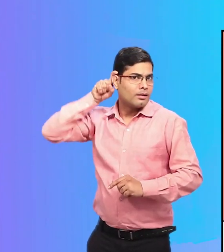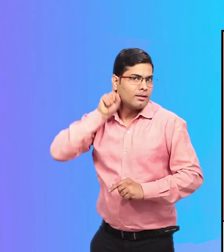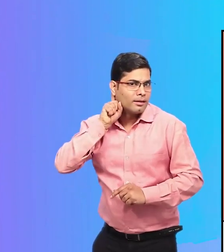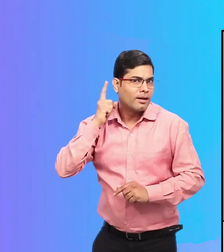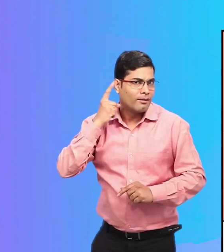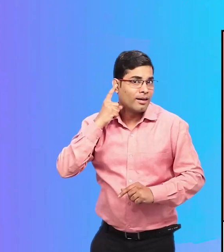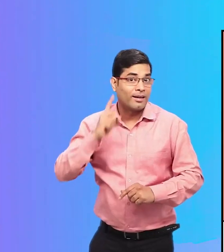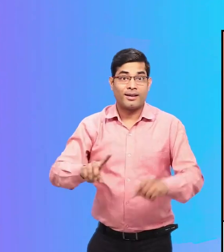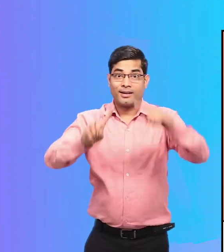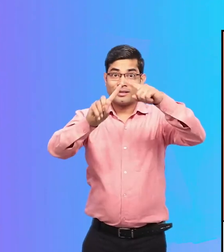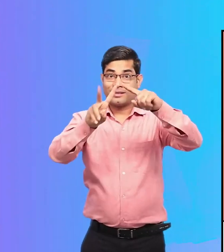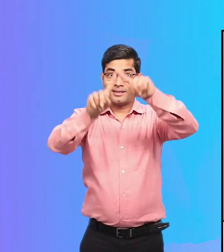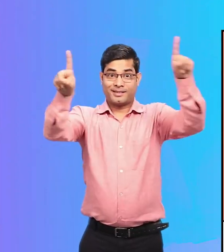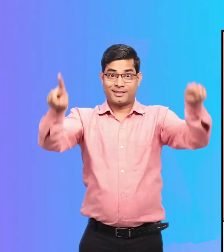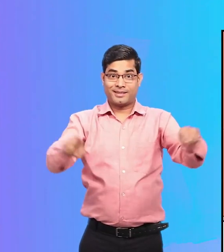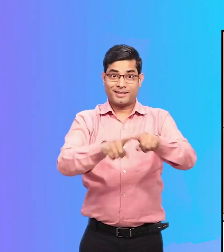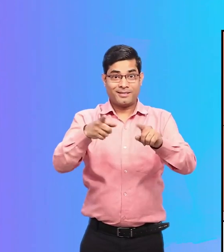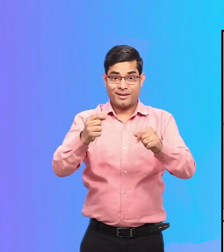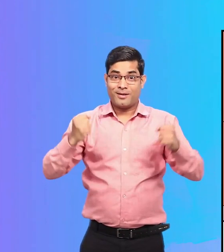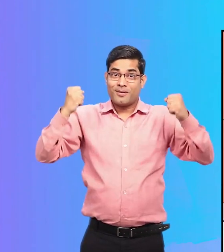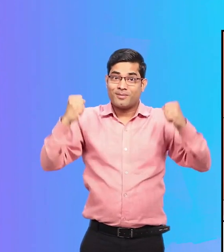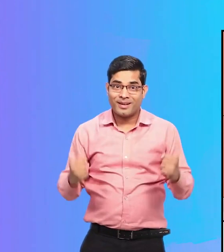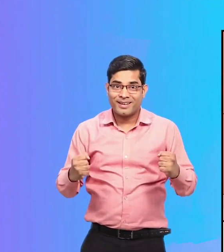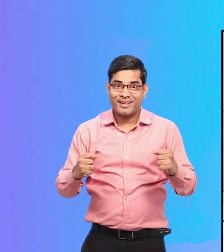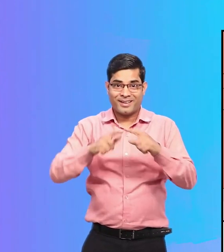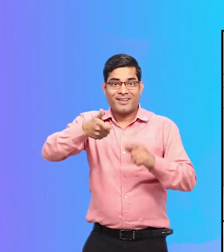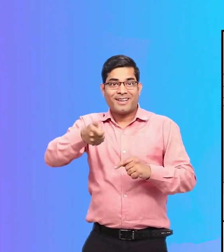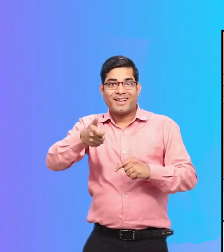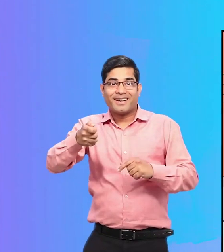TV remote in her hand enjoying watching television.